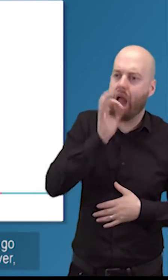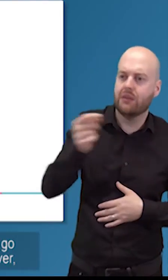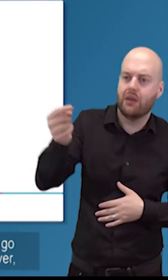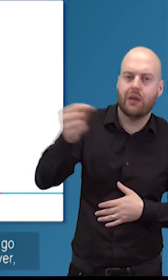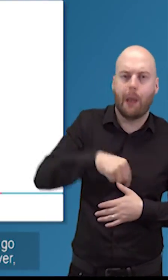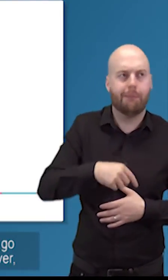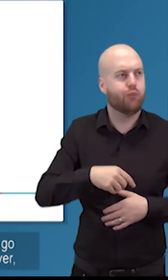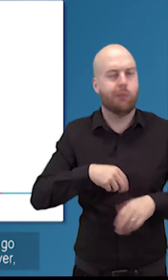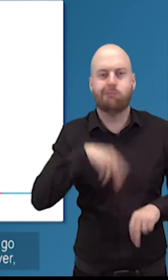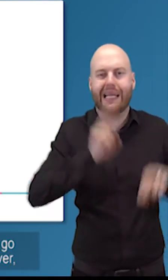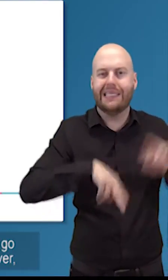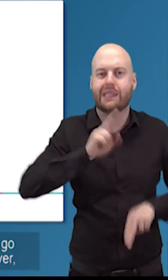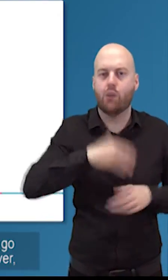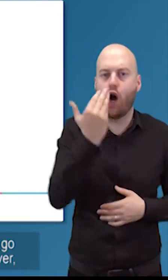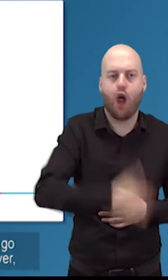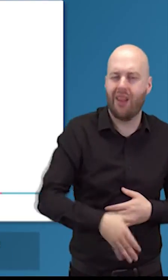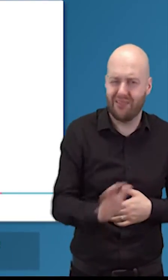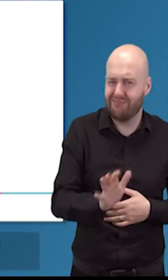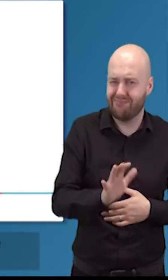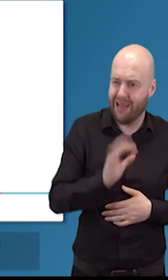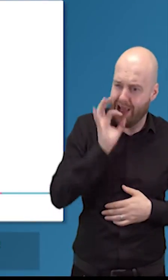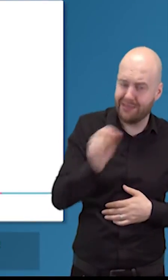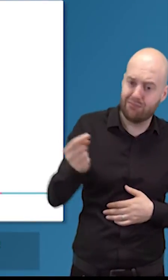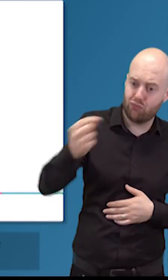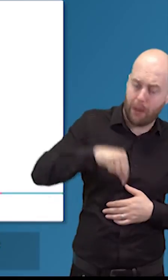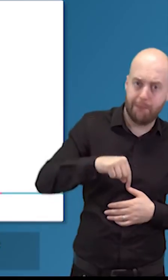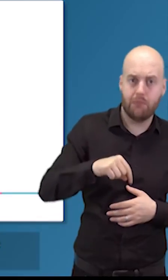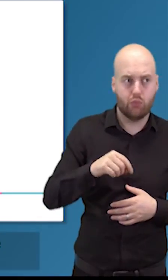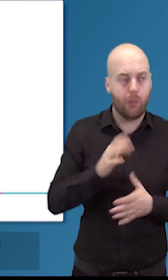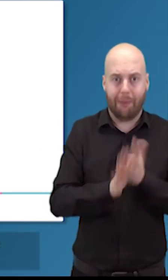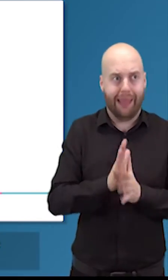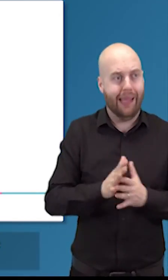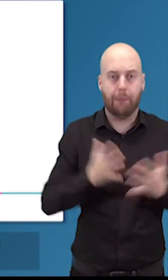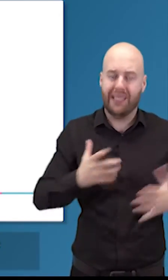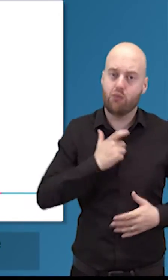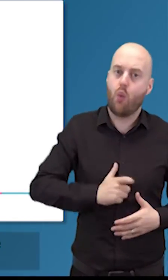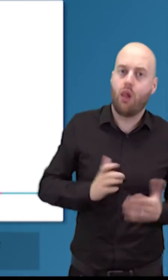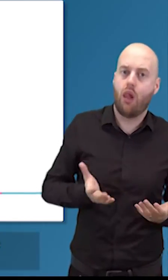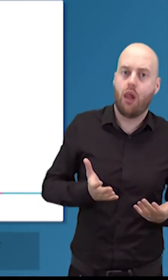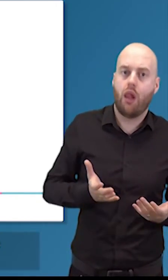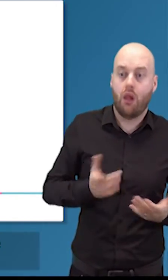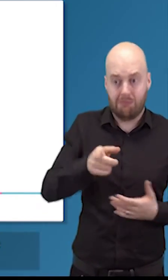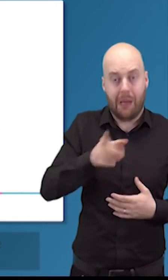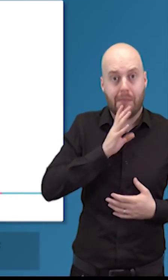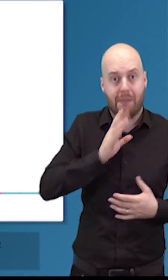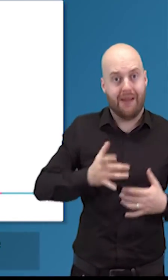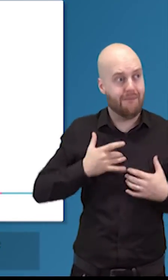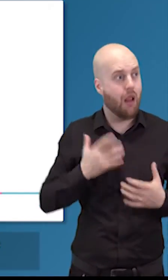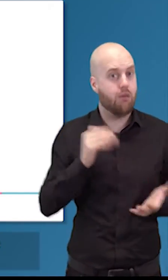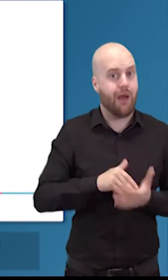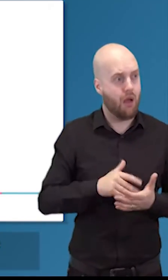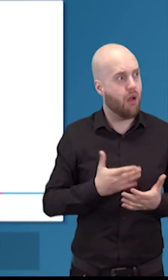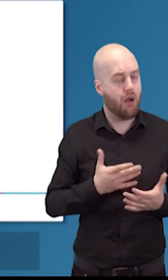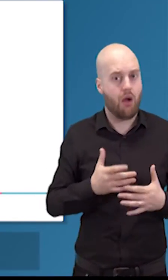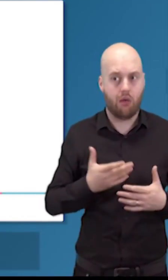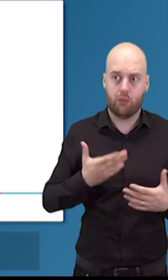walls somewhere or to dig ditches or whatever it says it can be something that is a governance role which some people do actually